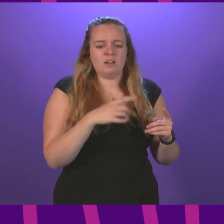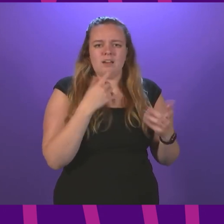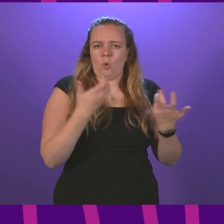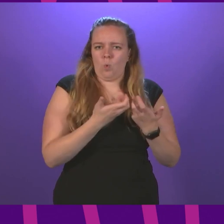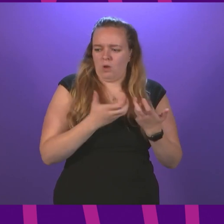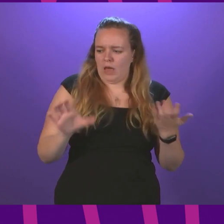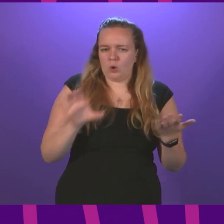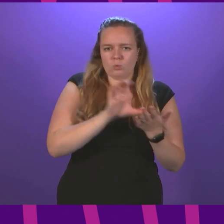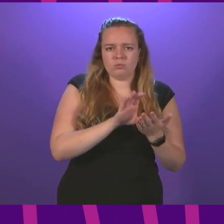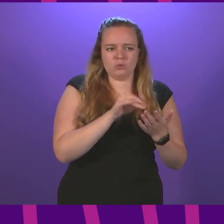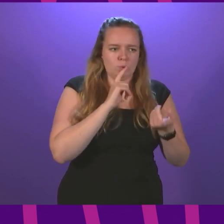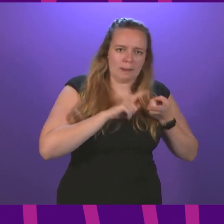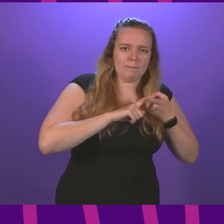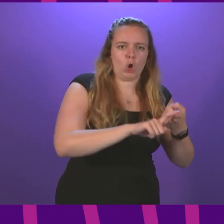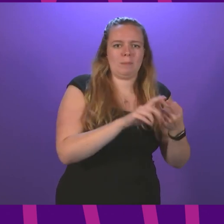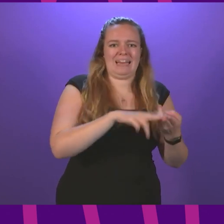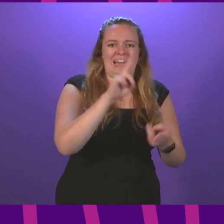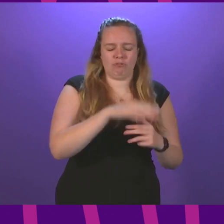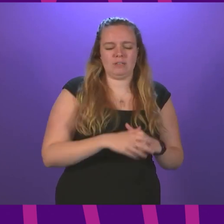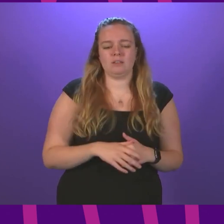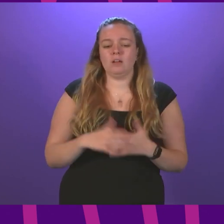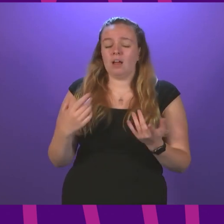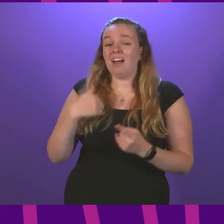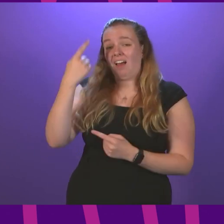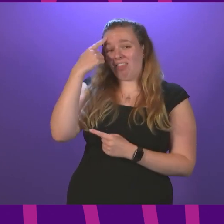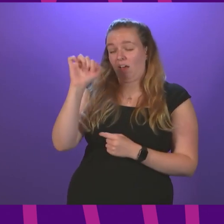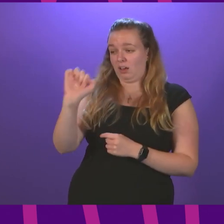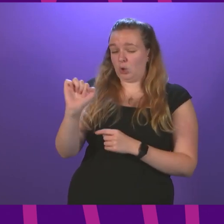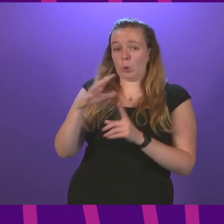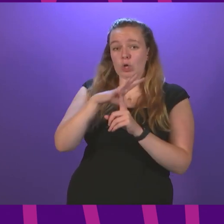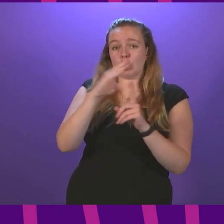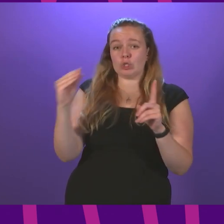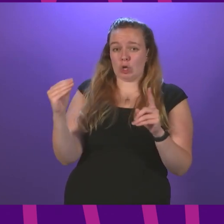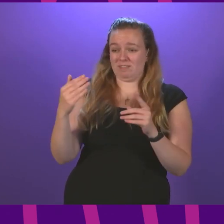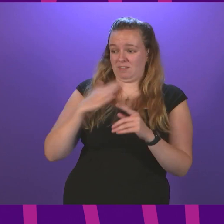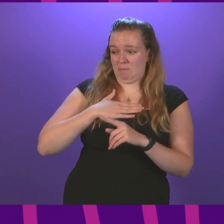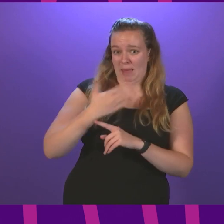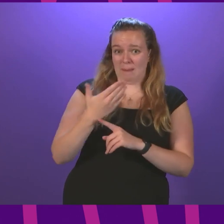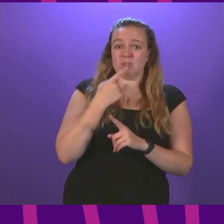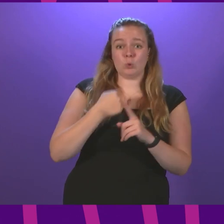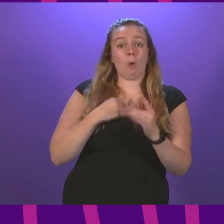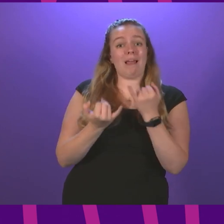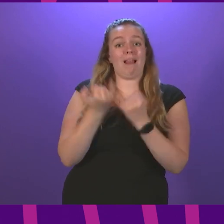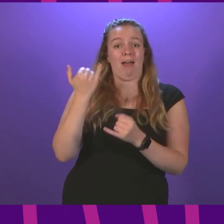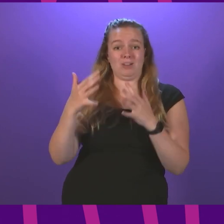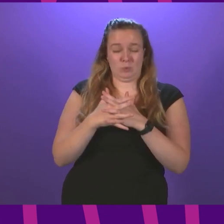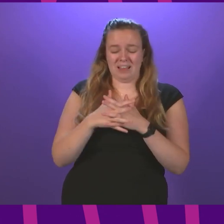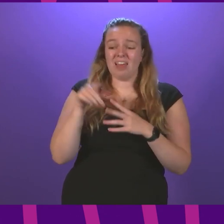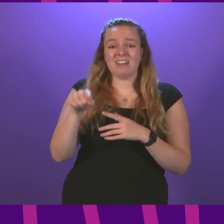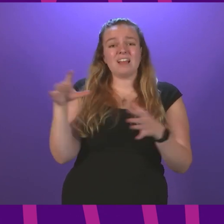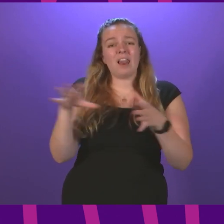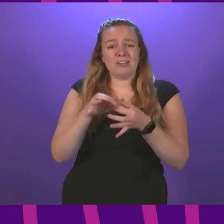increase in place? Cabinet Secretary. Well as I think one of your Conservative members was telling me just last week, these are about political